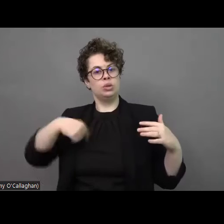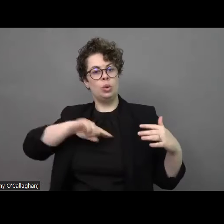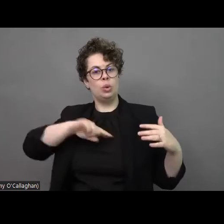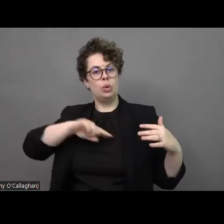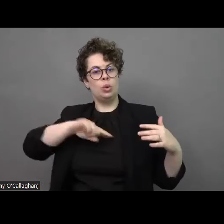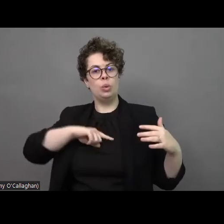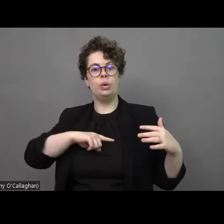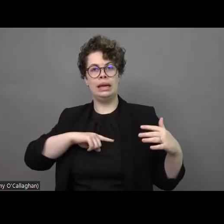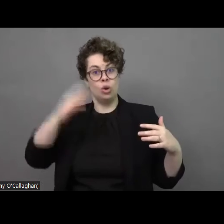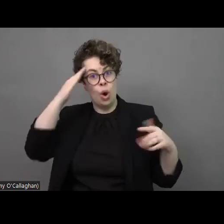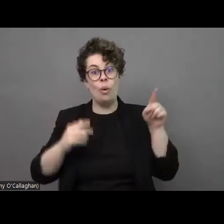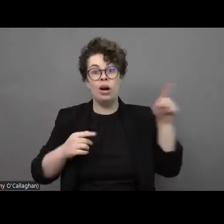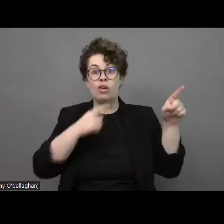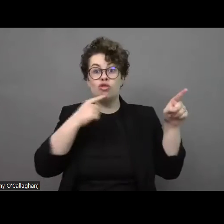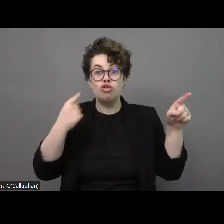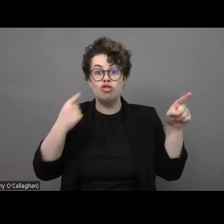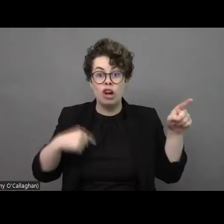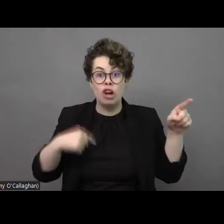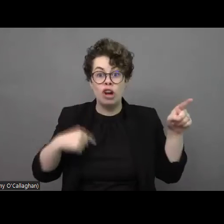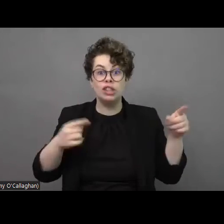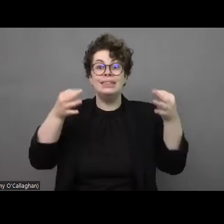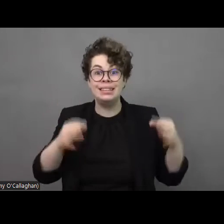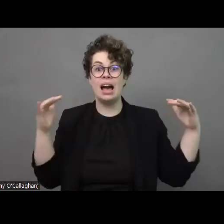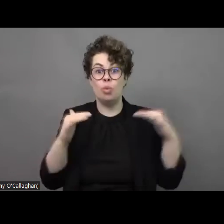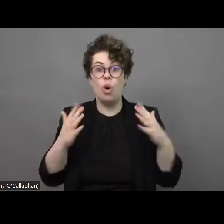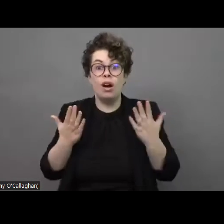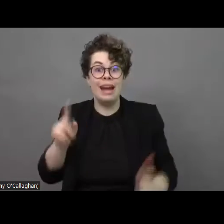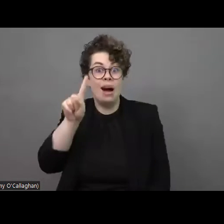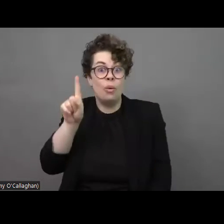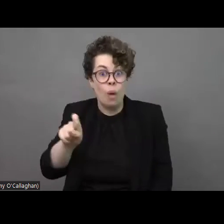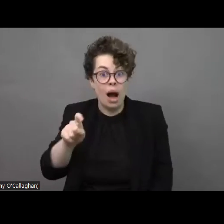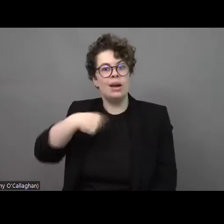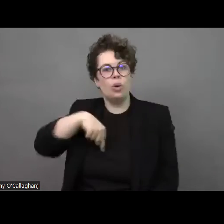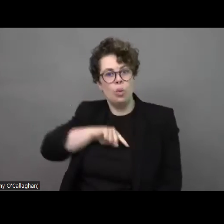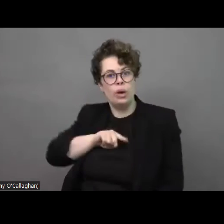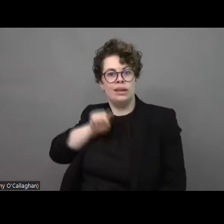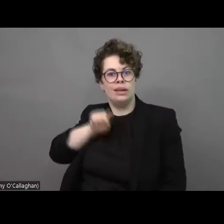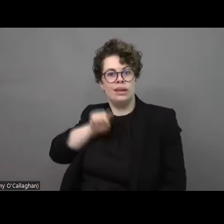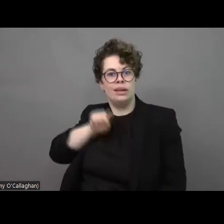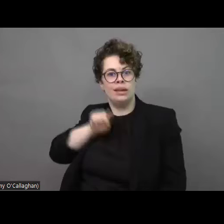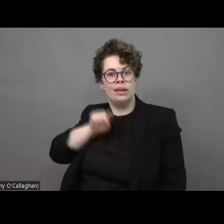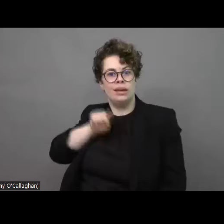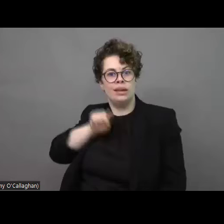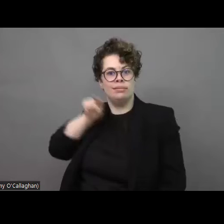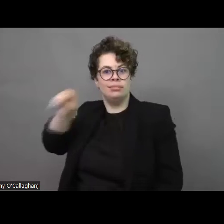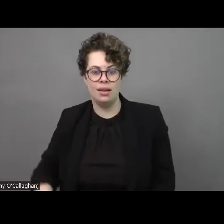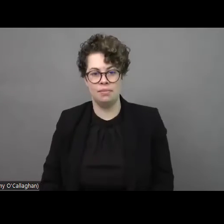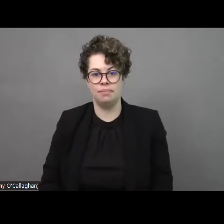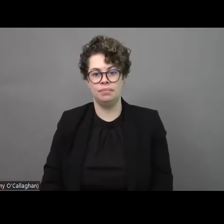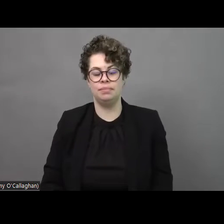start the war. Now let me talk about our activities. First and foremost, I would like to thank all